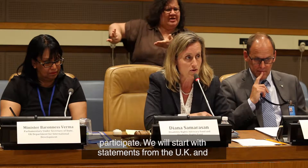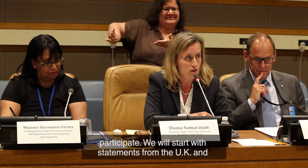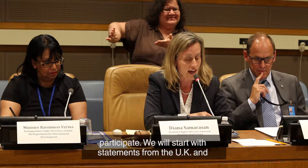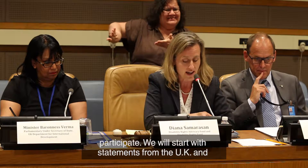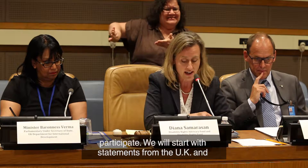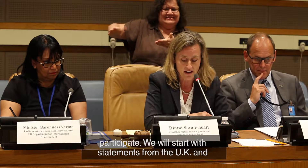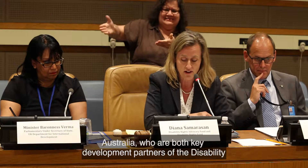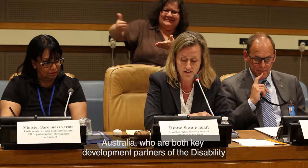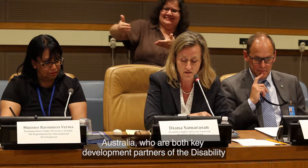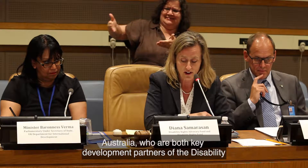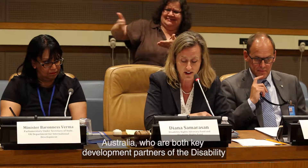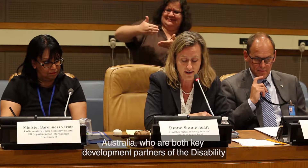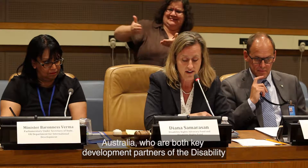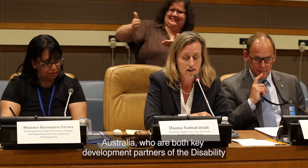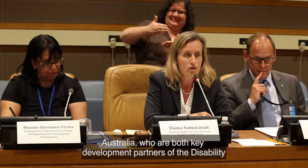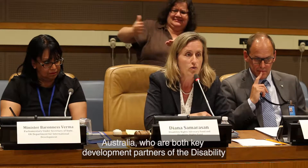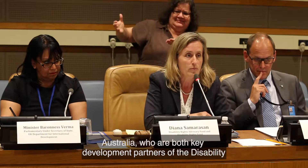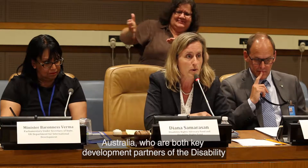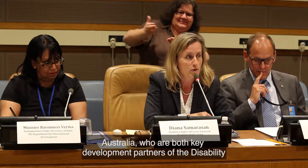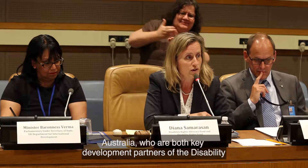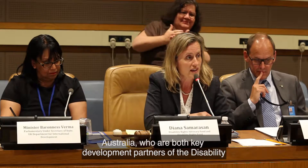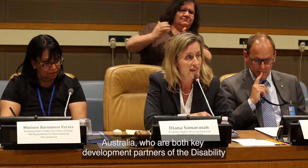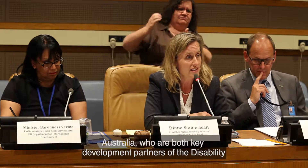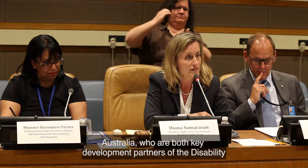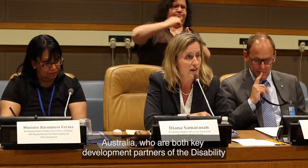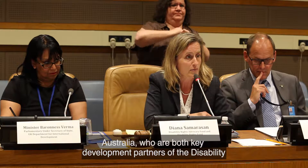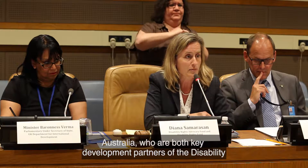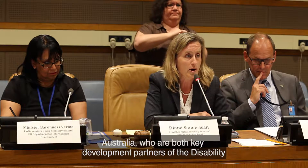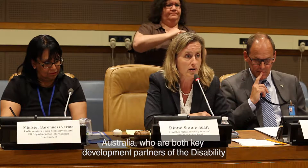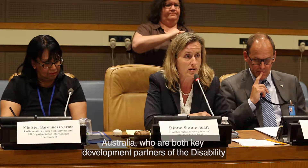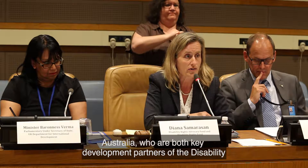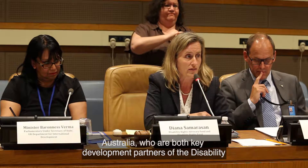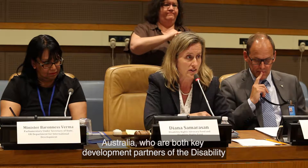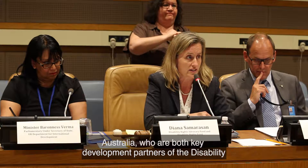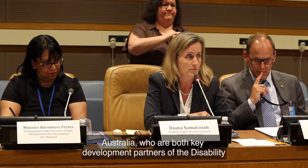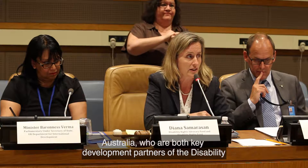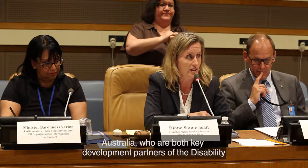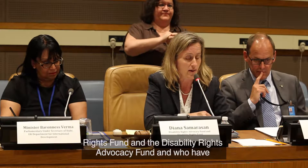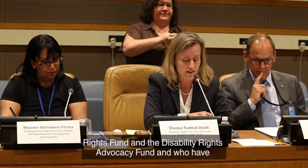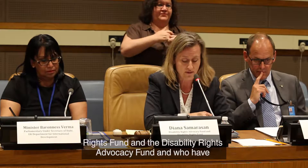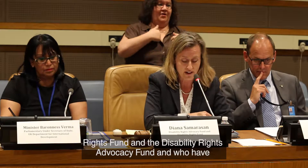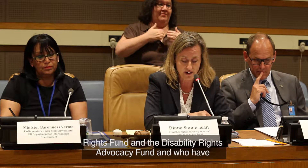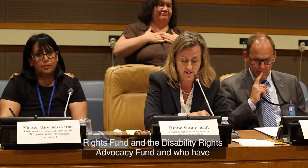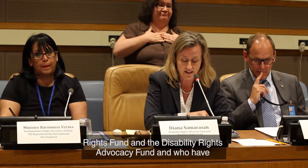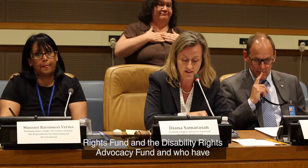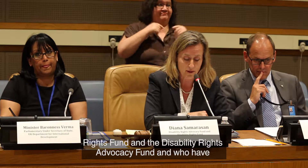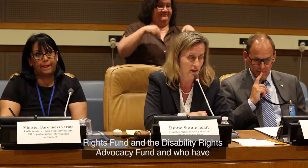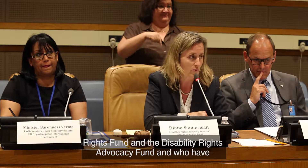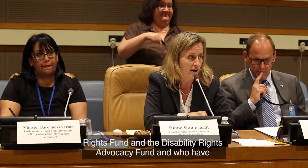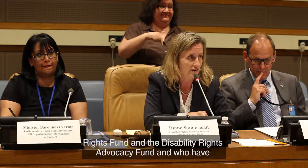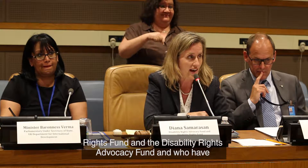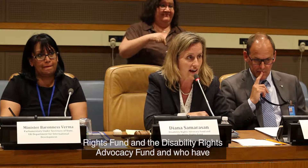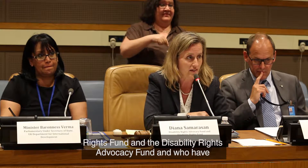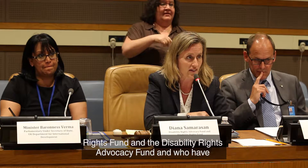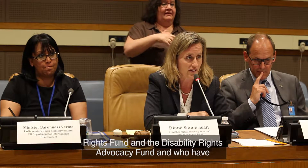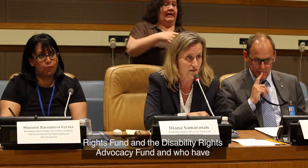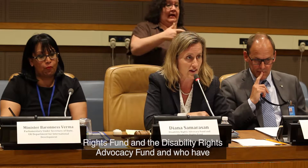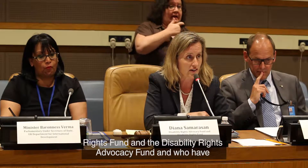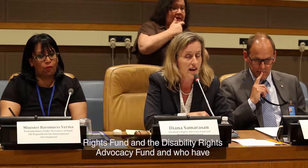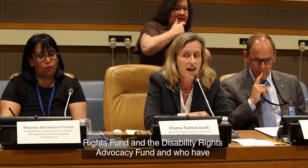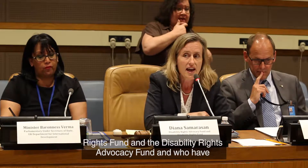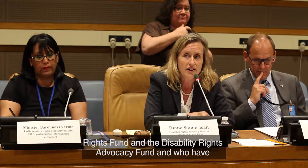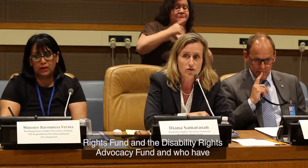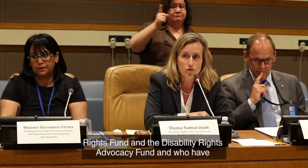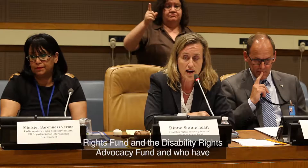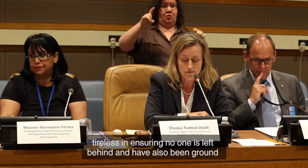from the UK and Australia, who are both key development partners of the Disability Rights Fund and the Disability Rights Advocacy